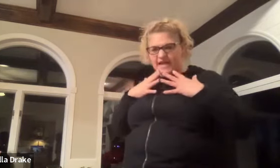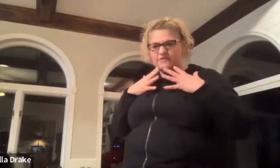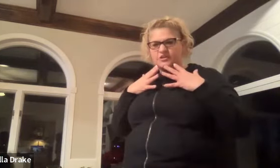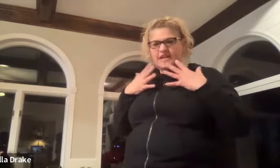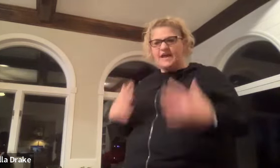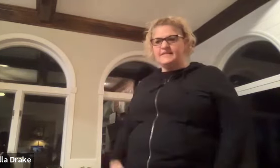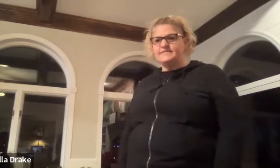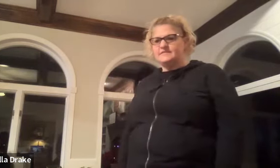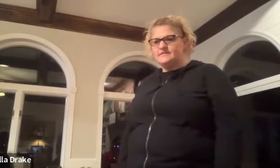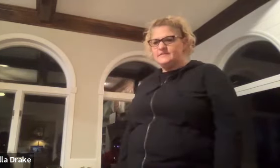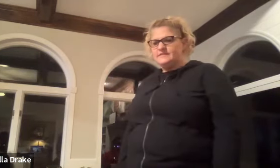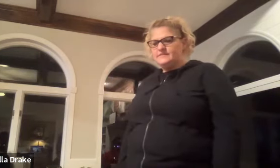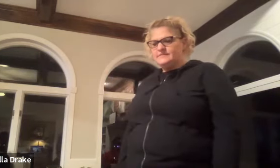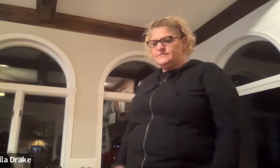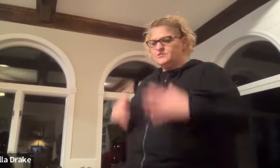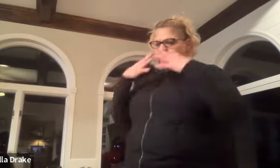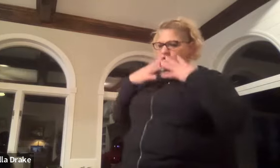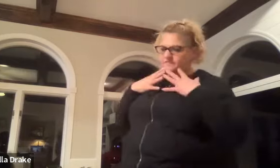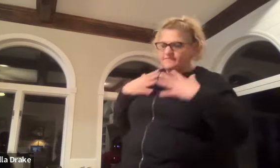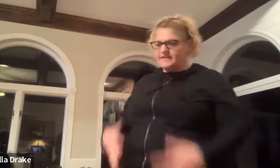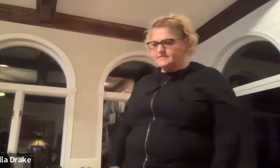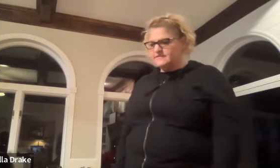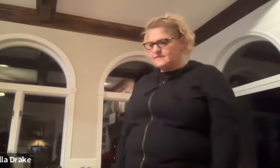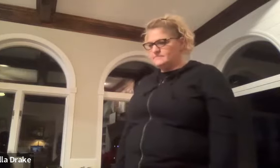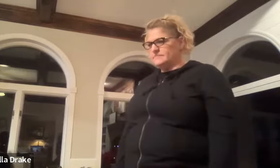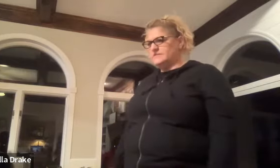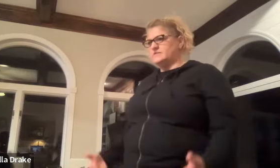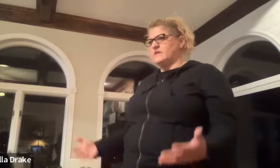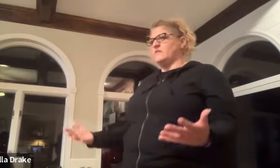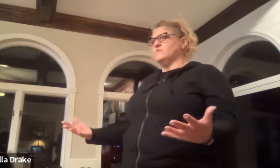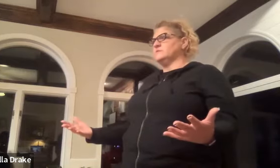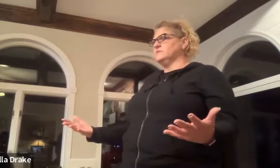sad looking eyes or sad face um i'll just say the other ones